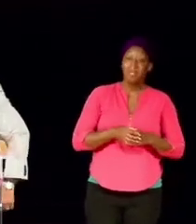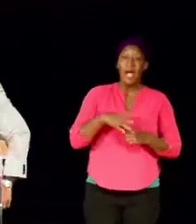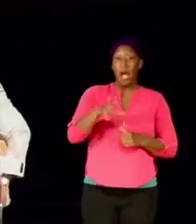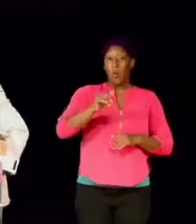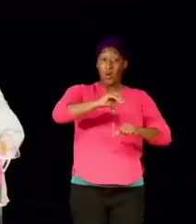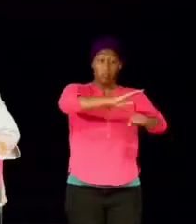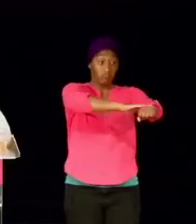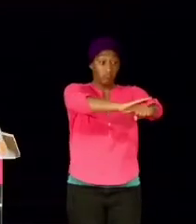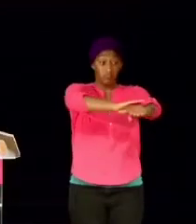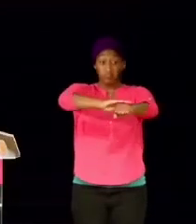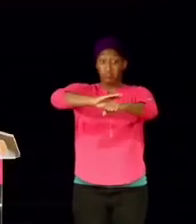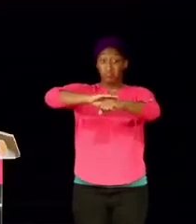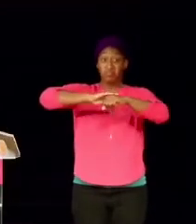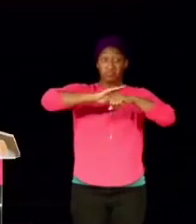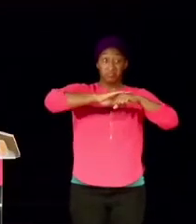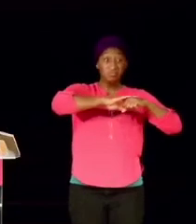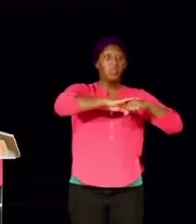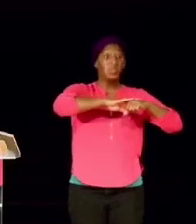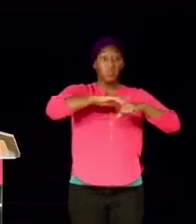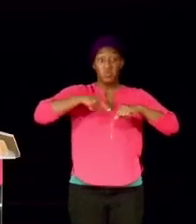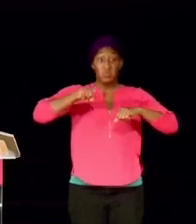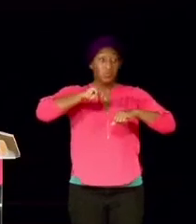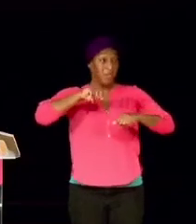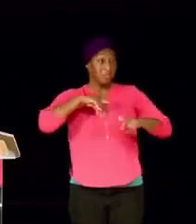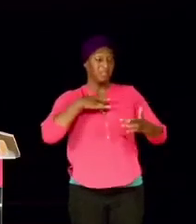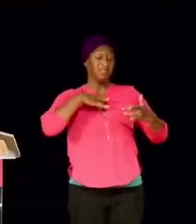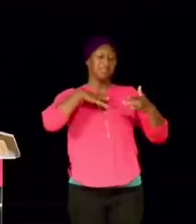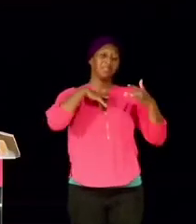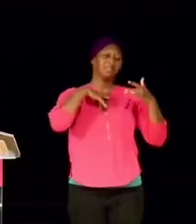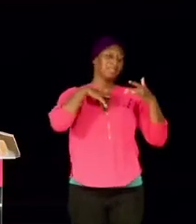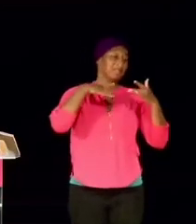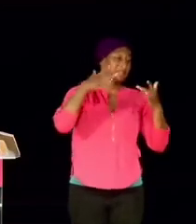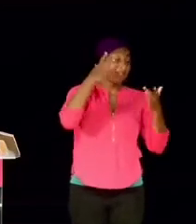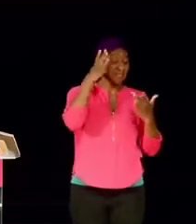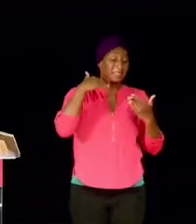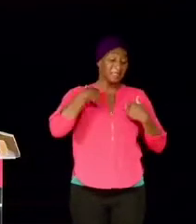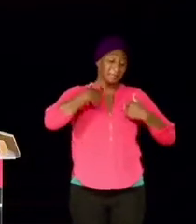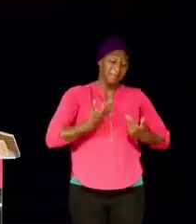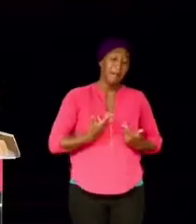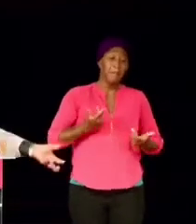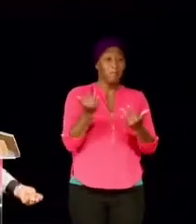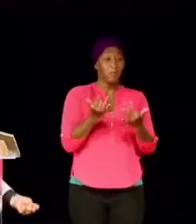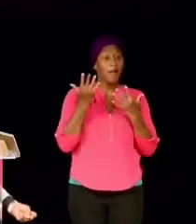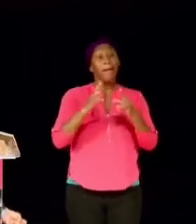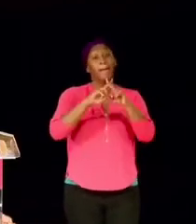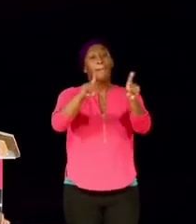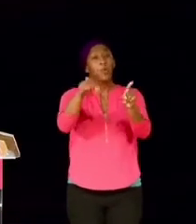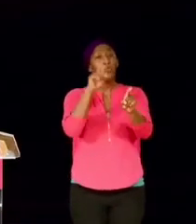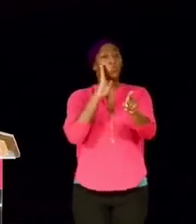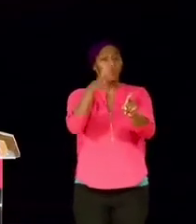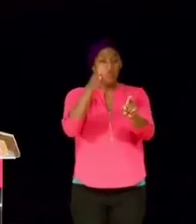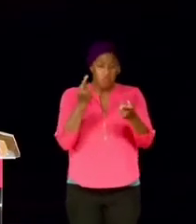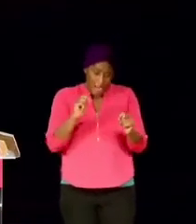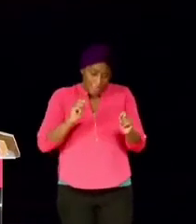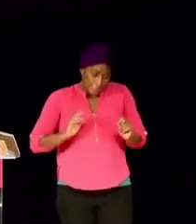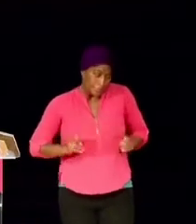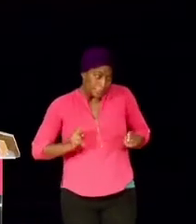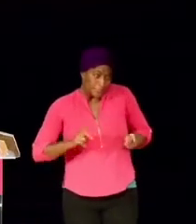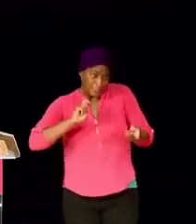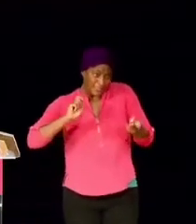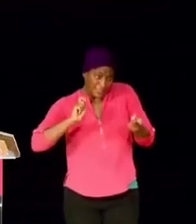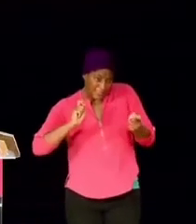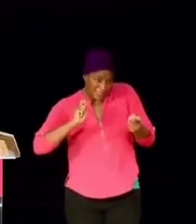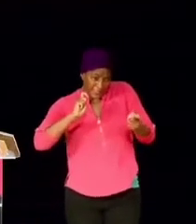warn somebody that may be sick in the room that when you rush the promise of God because